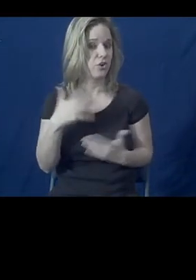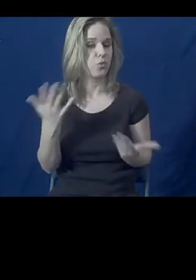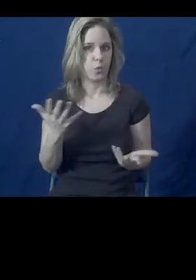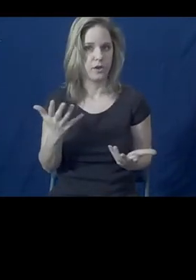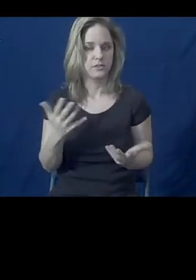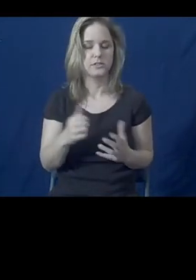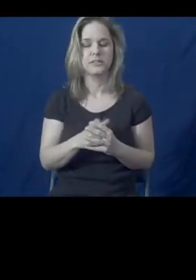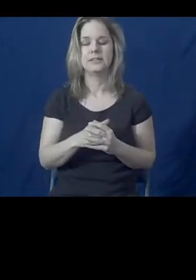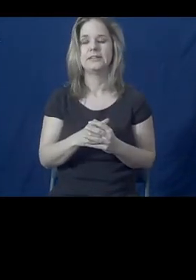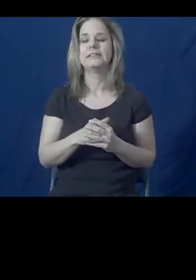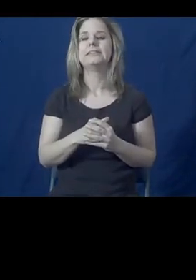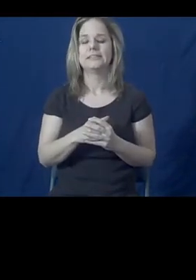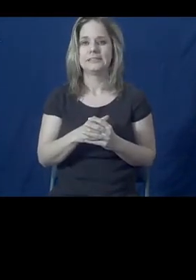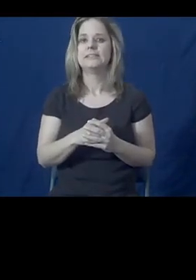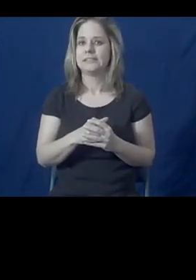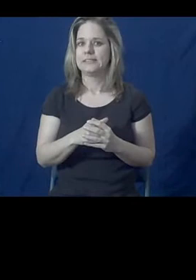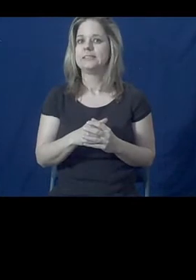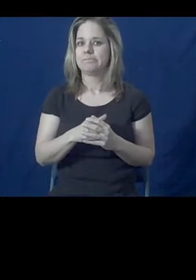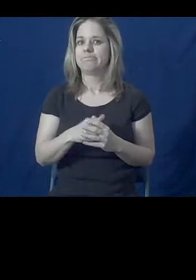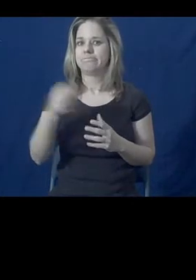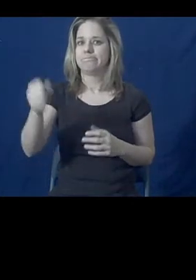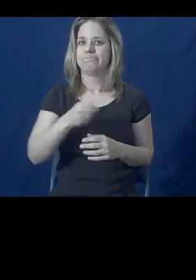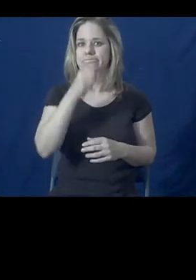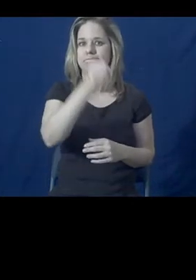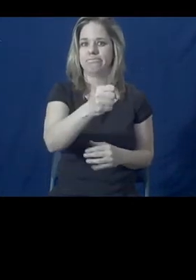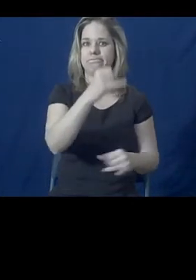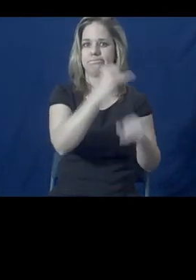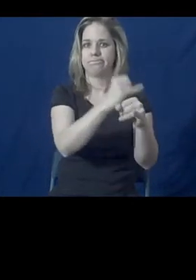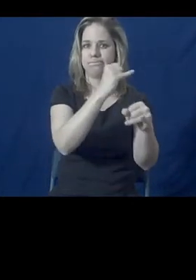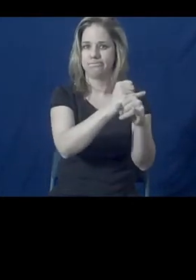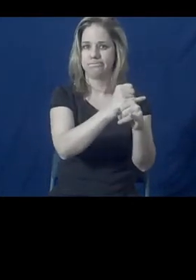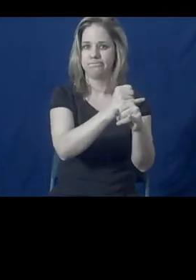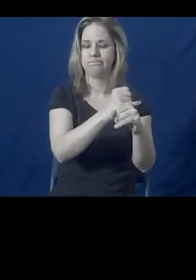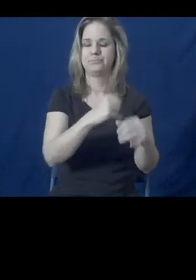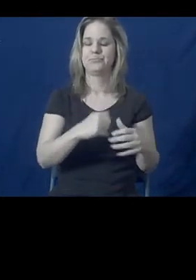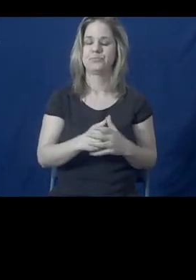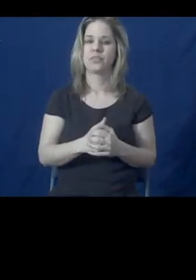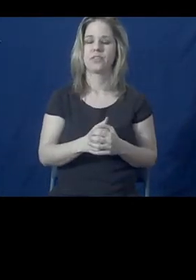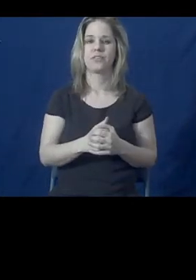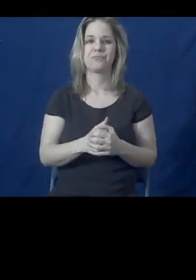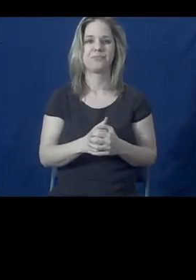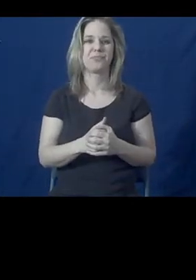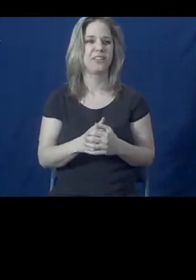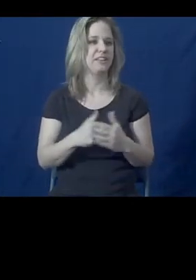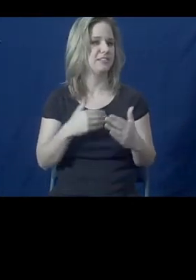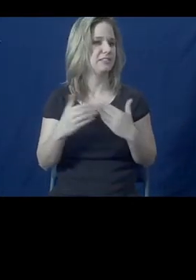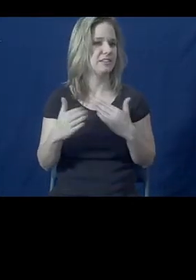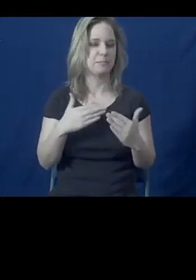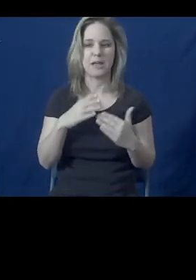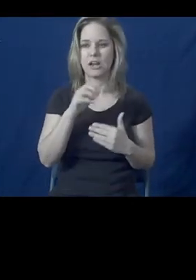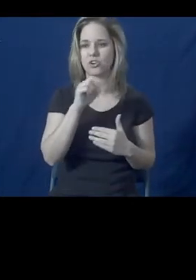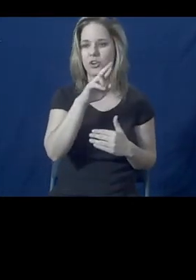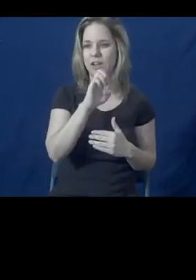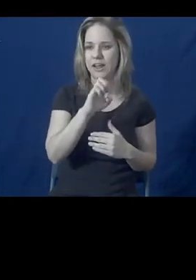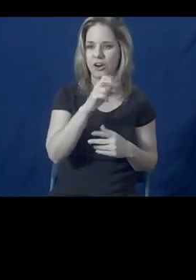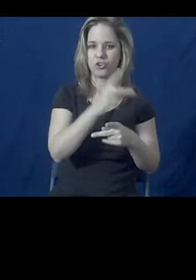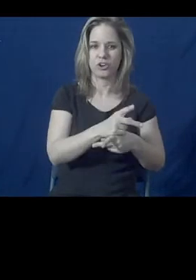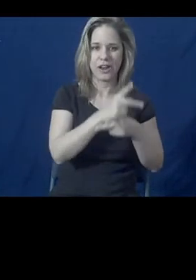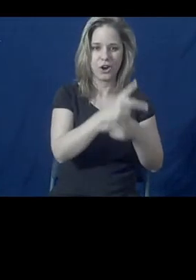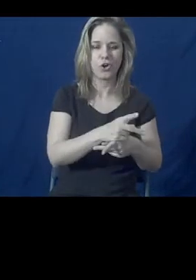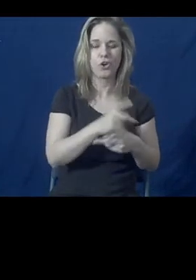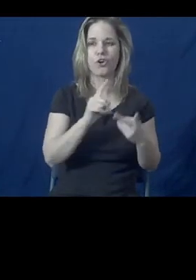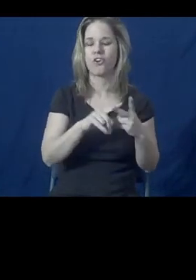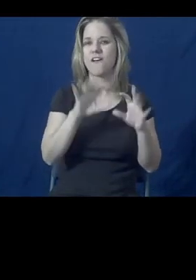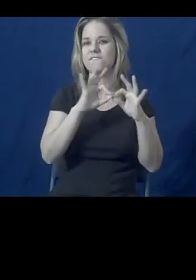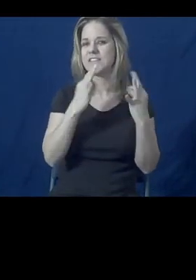is institutionalization. Many times, whether it's a caretaker, or a family member,